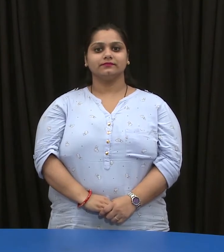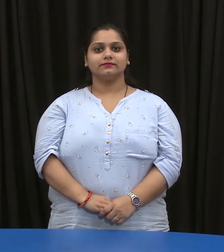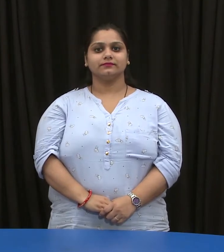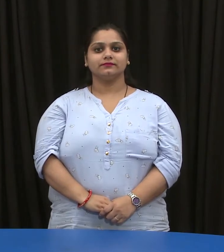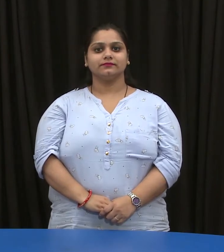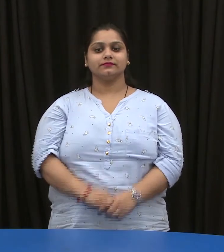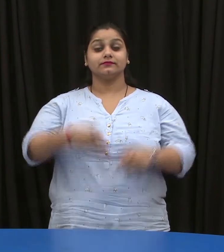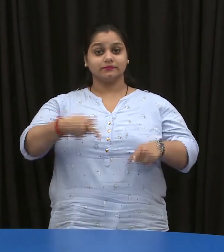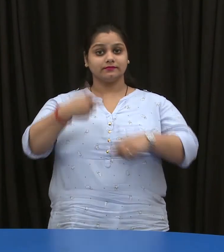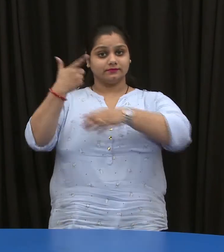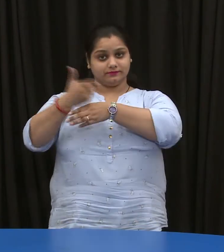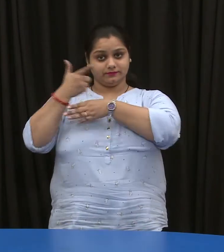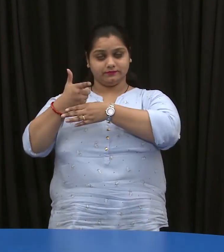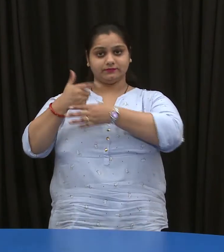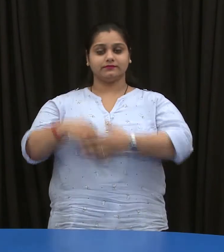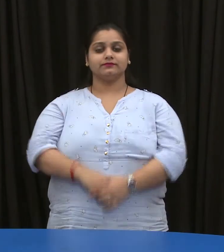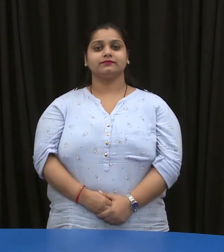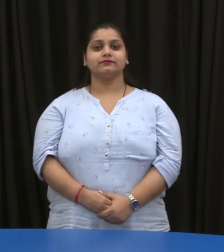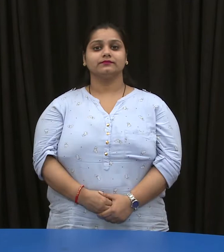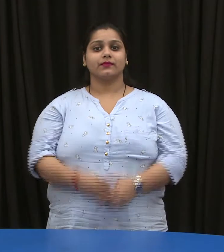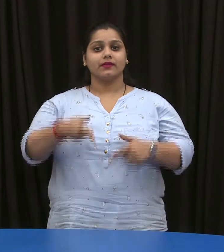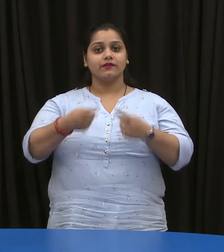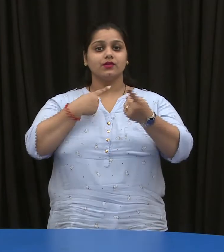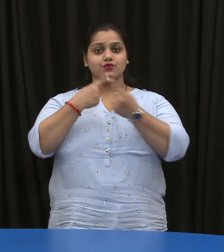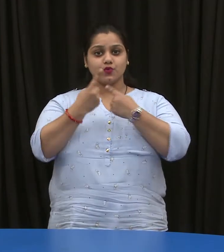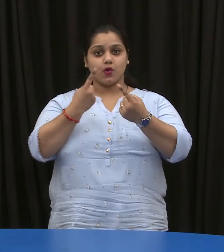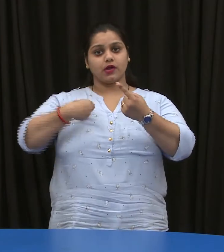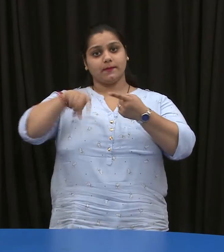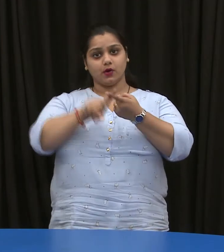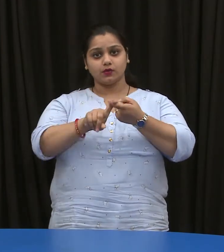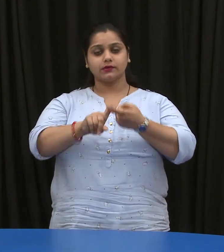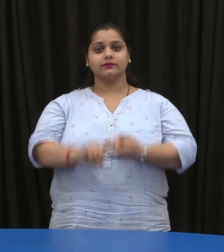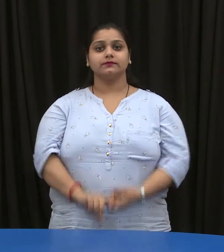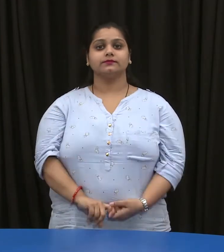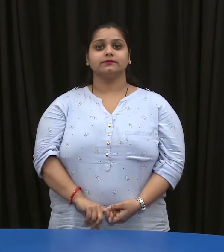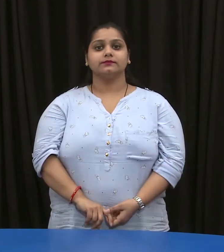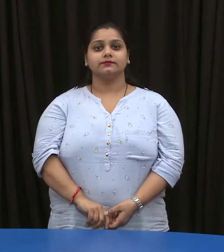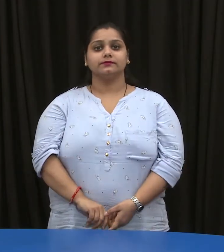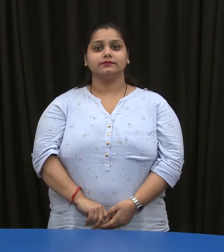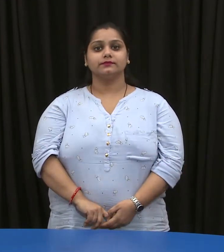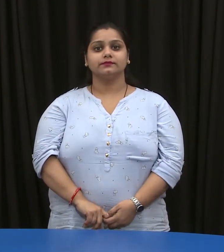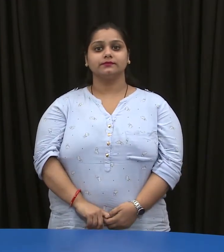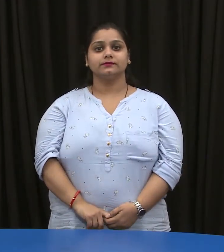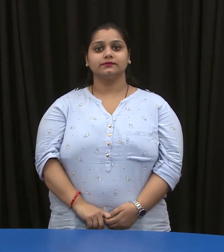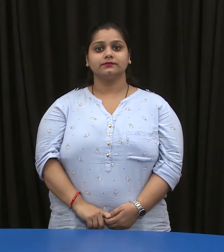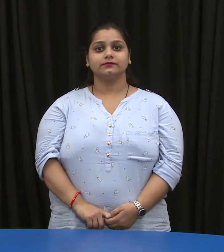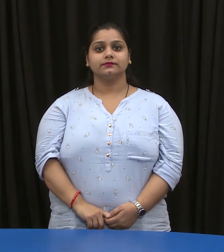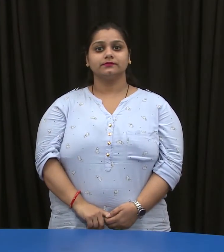In this video, we will talk about installing installing